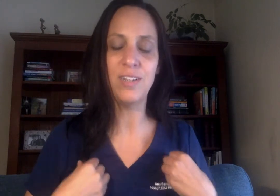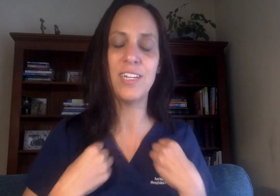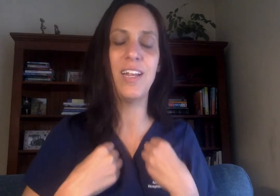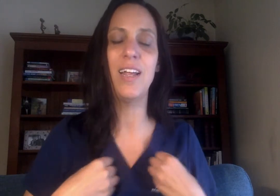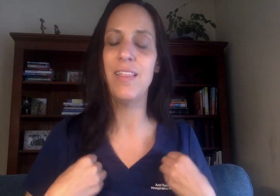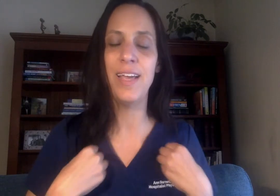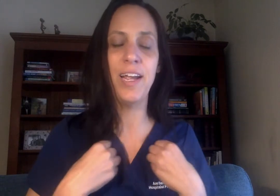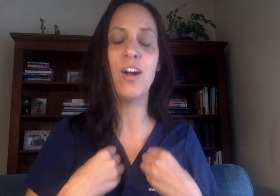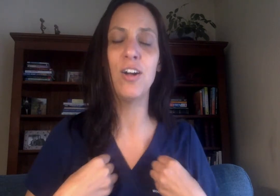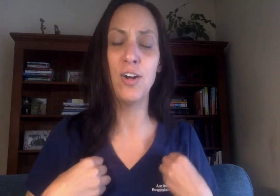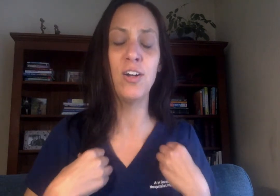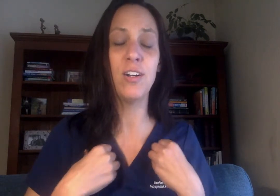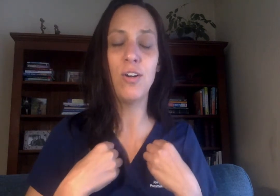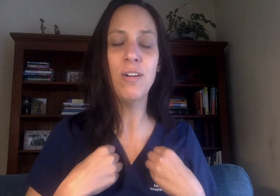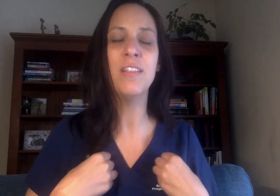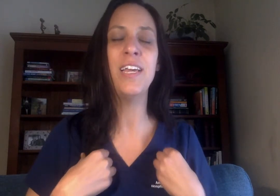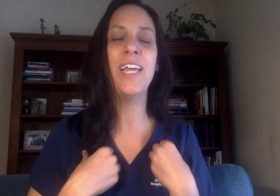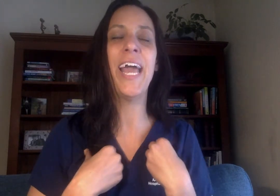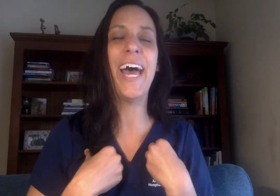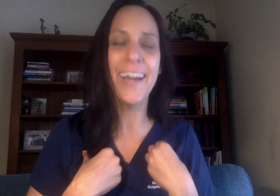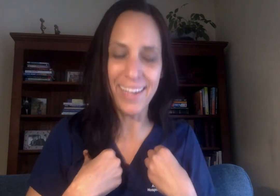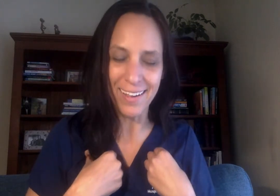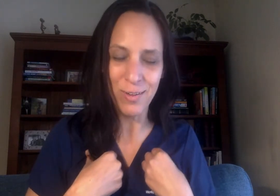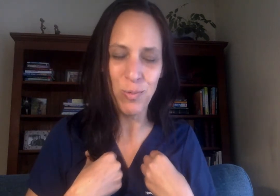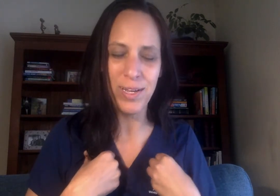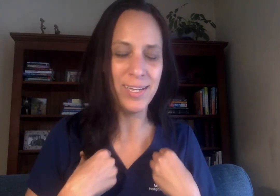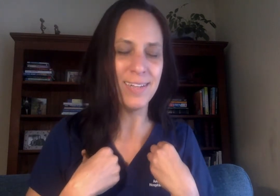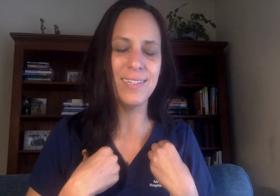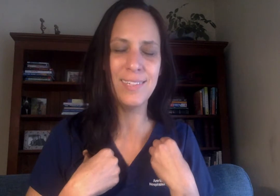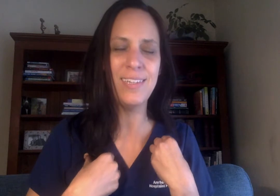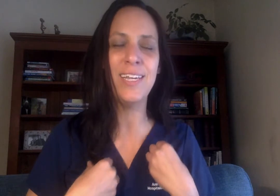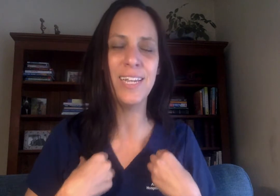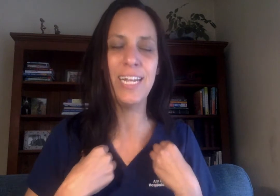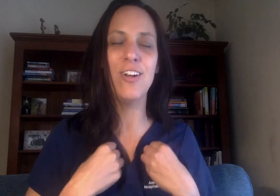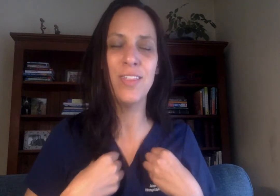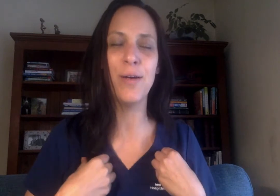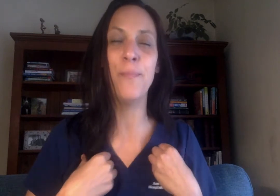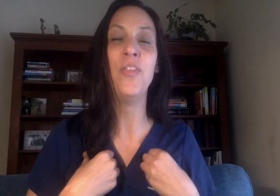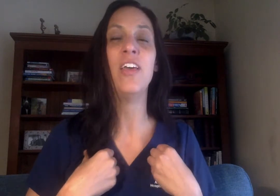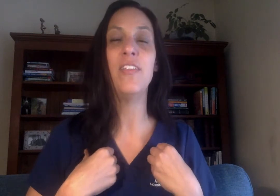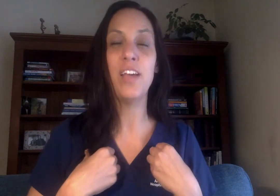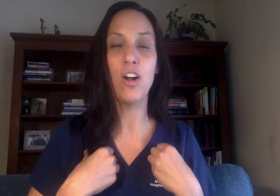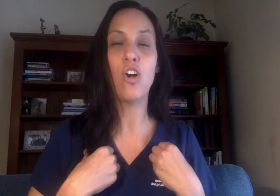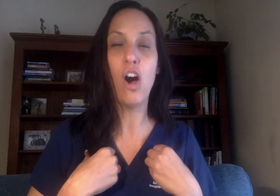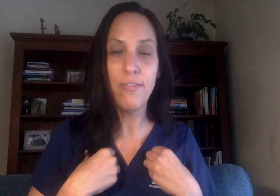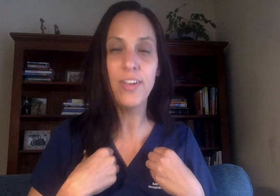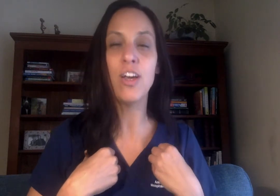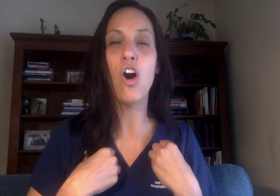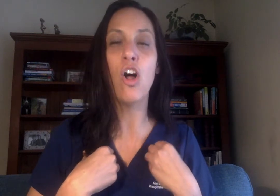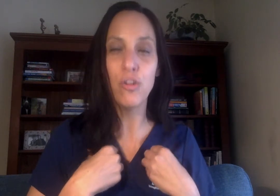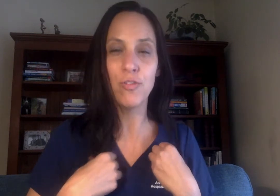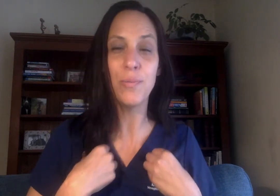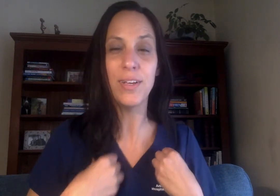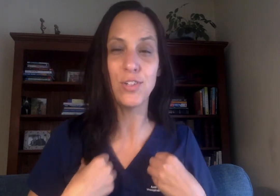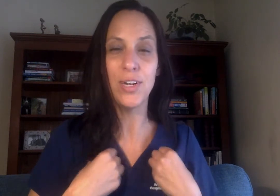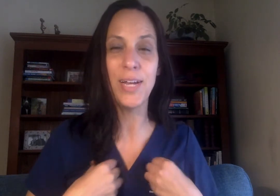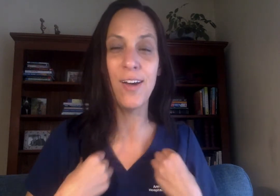and they are currently hacking. We can see and hear them. They are coughing all over the place right now